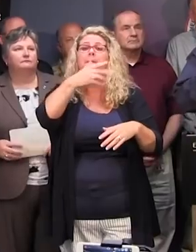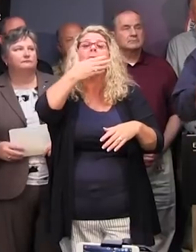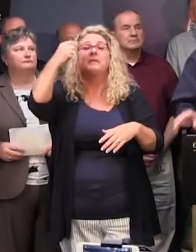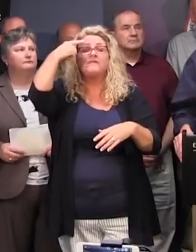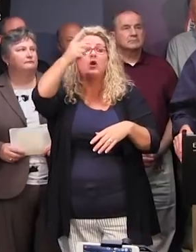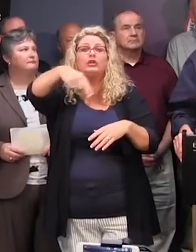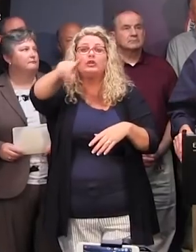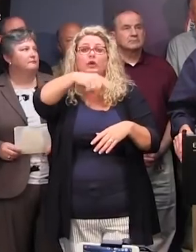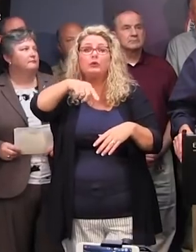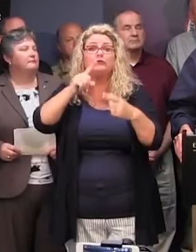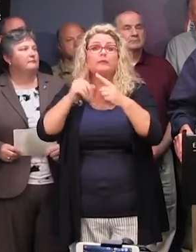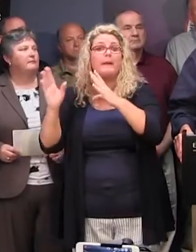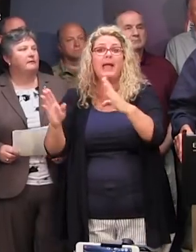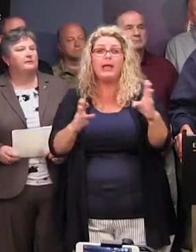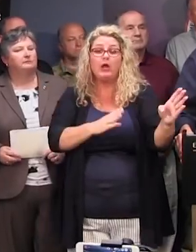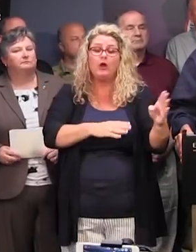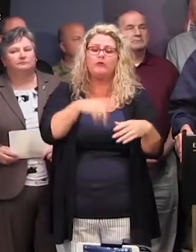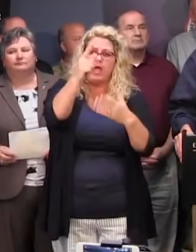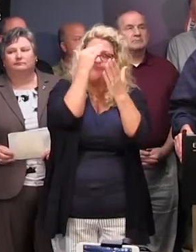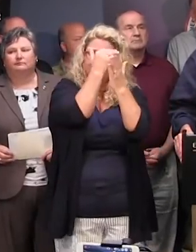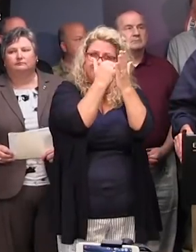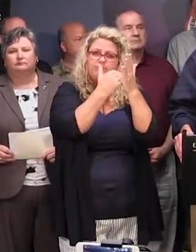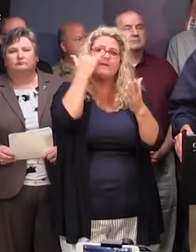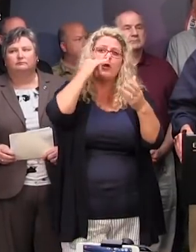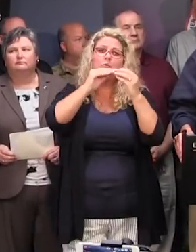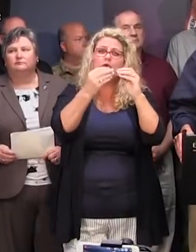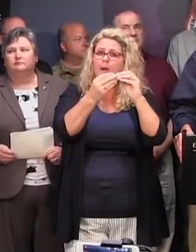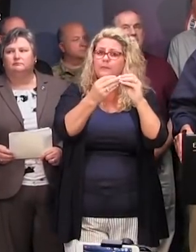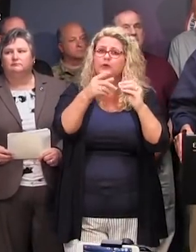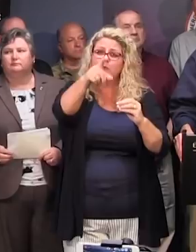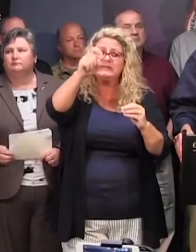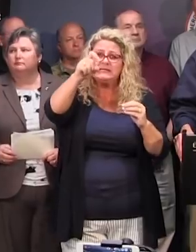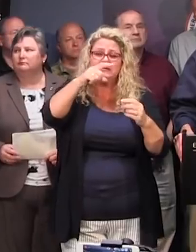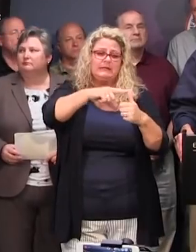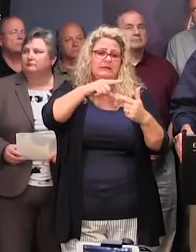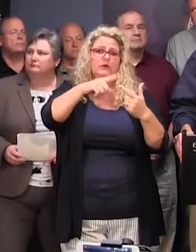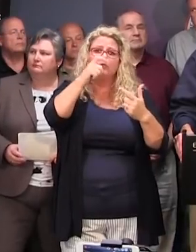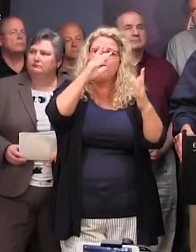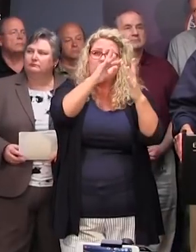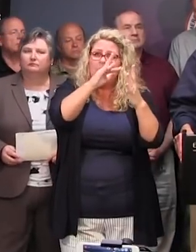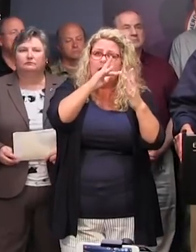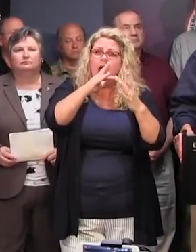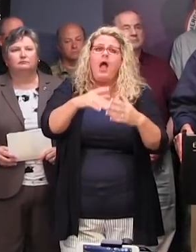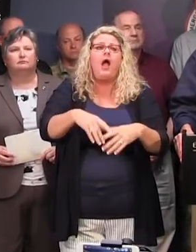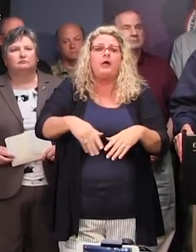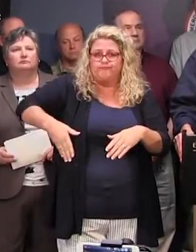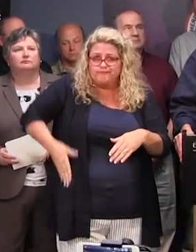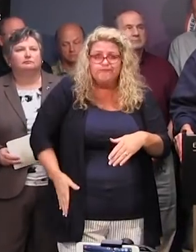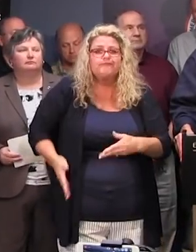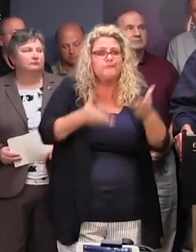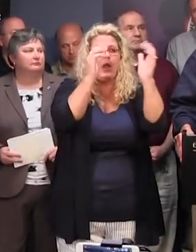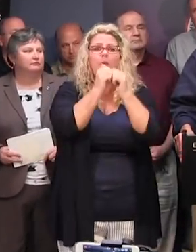This is called preparedness. Write down a list of the phone numbers that you need and the people that you need to contact. Take it with you. And